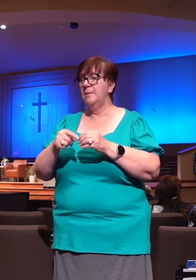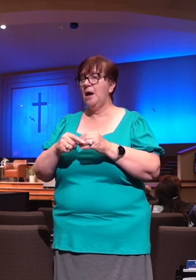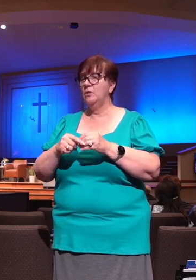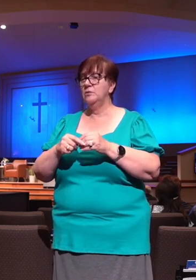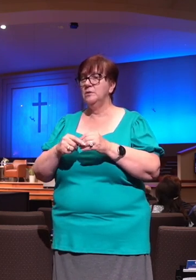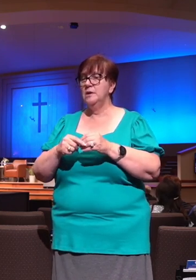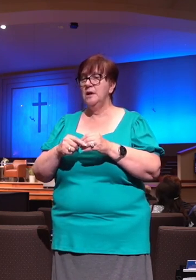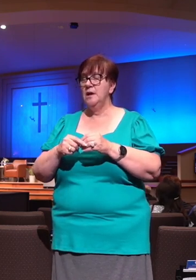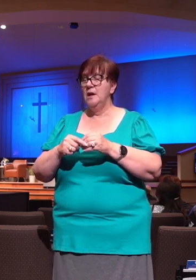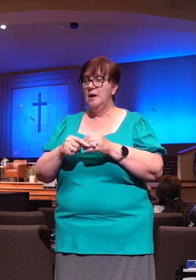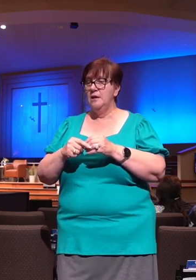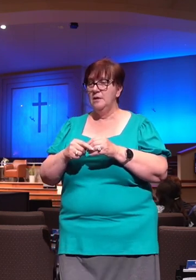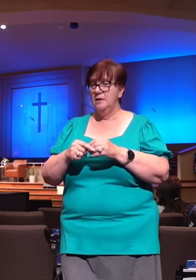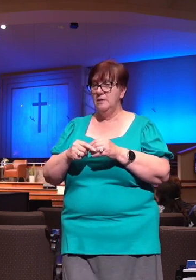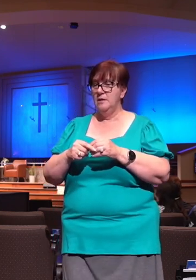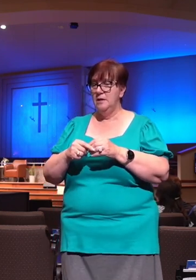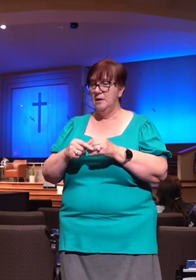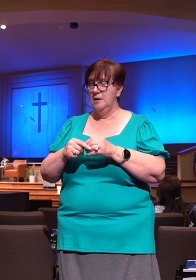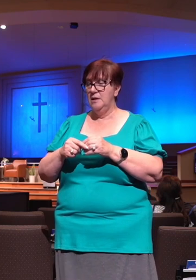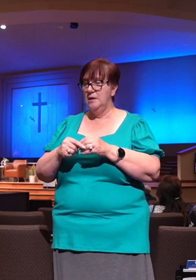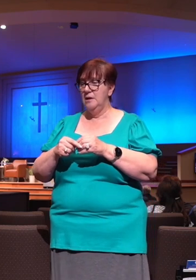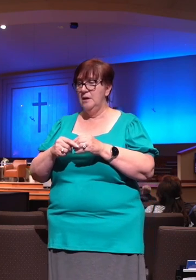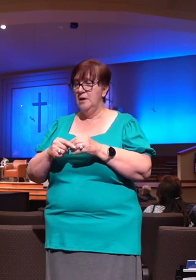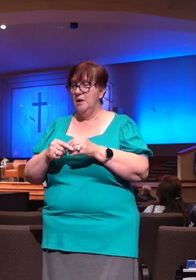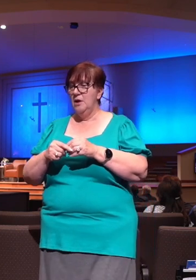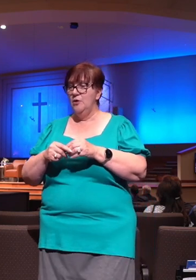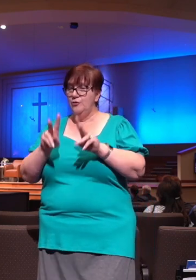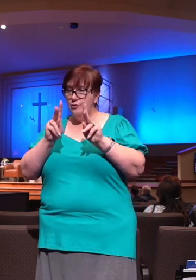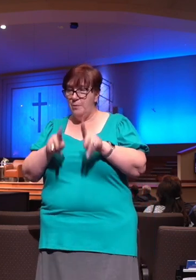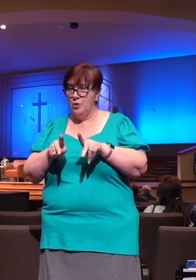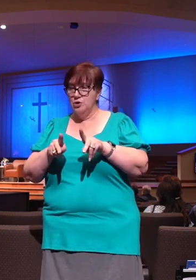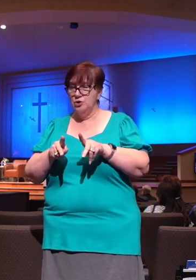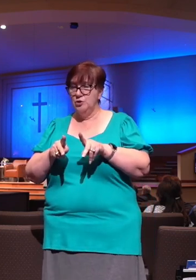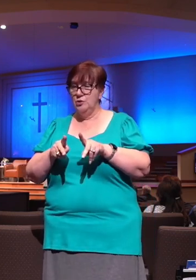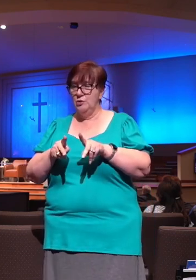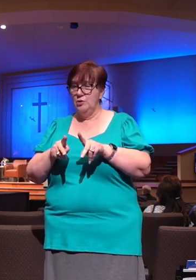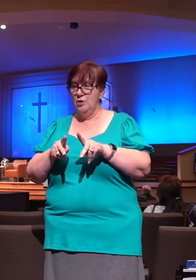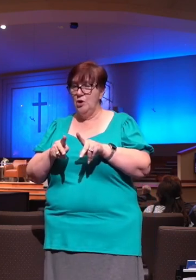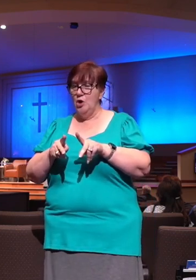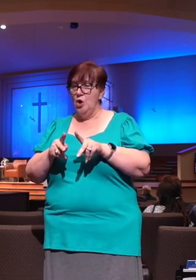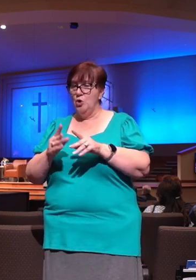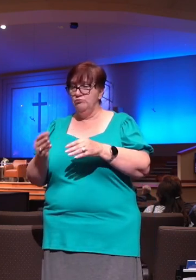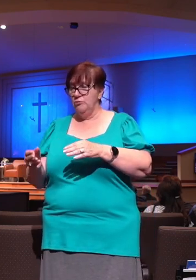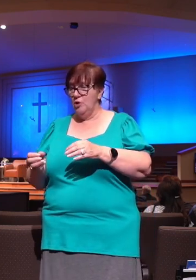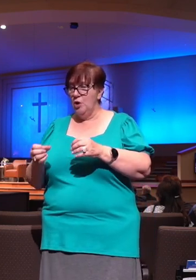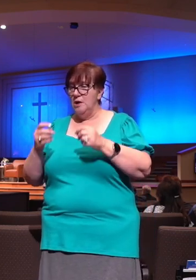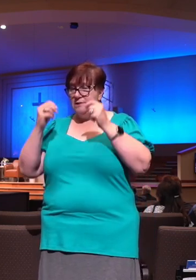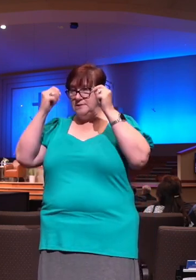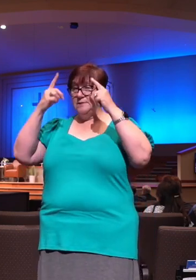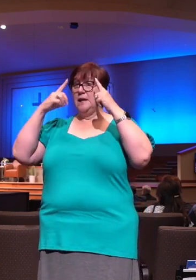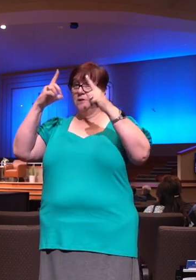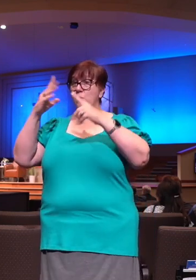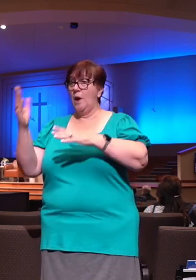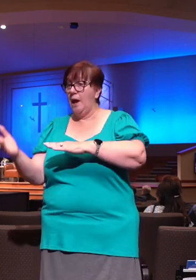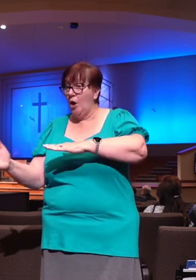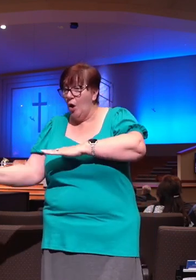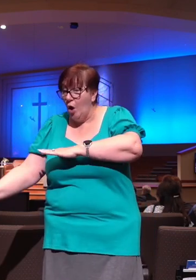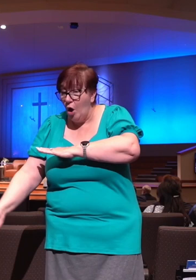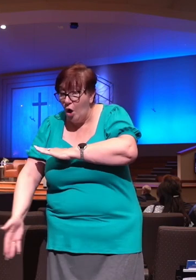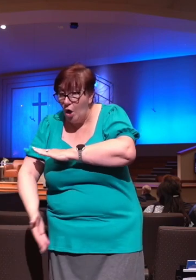stays up in vain. And the next verse talks about how he gives his blessed rest. And one of the things that David is mentioning